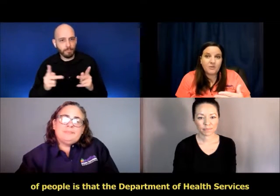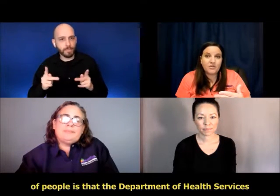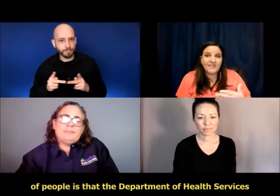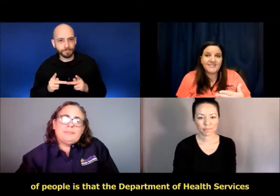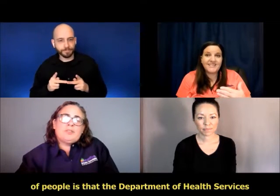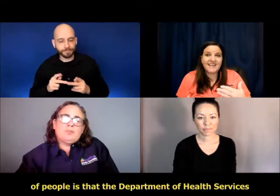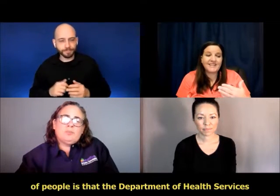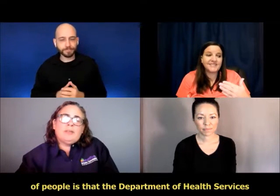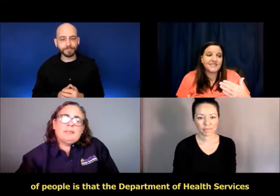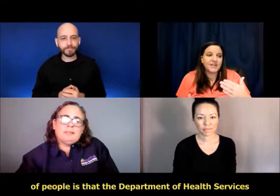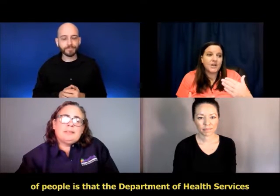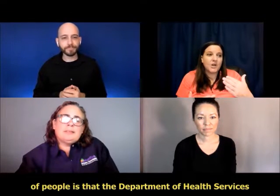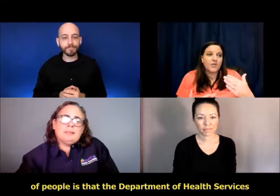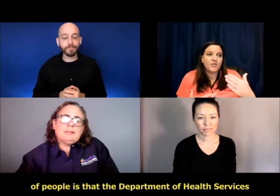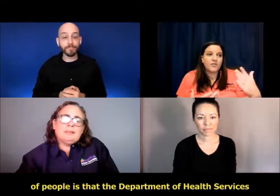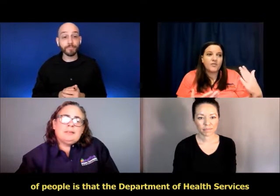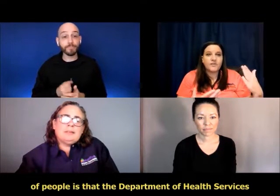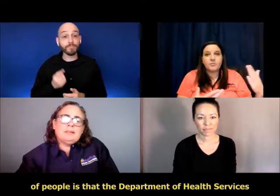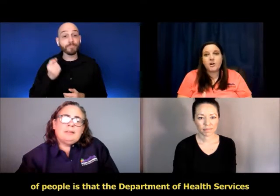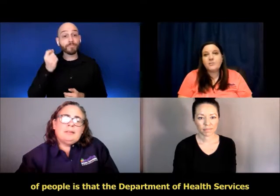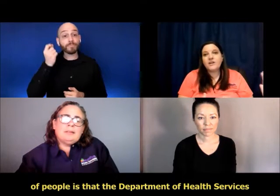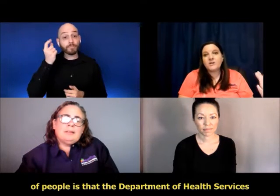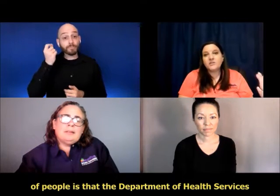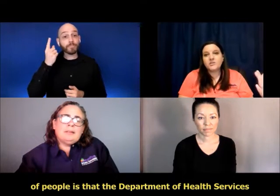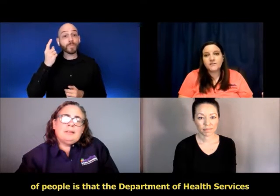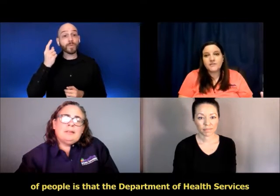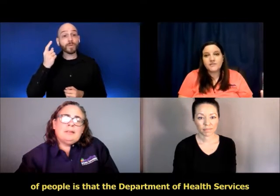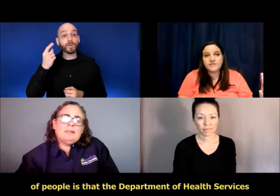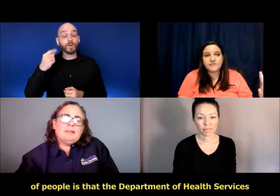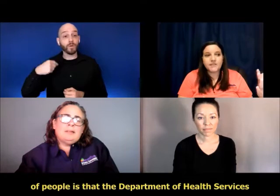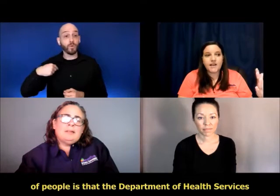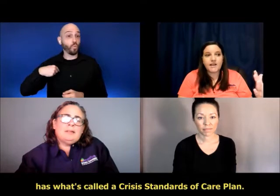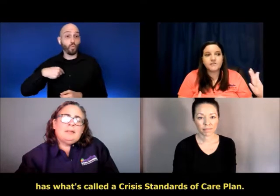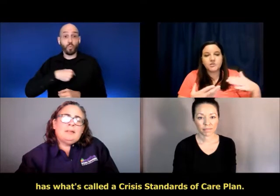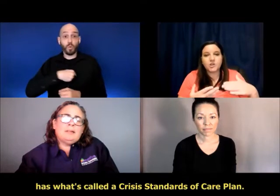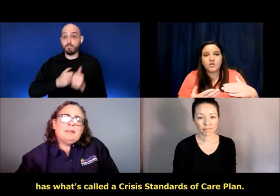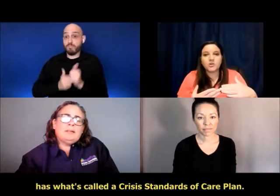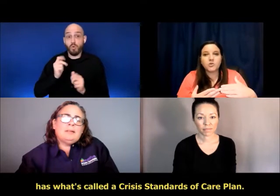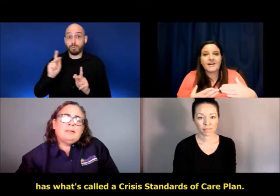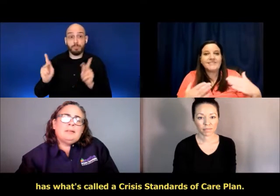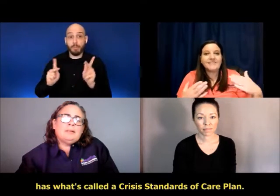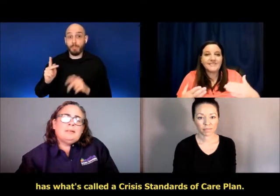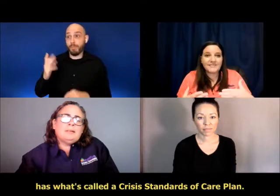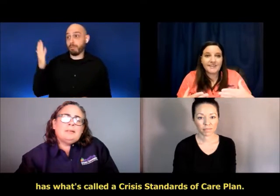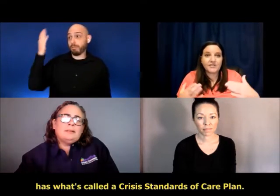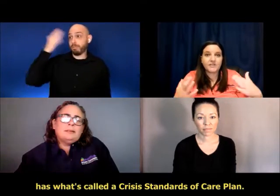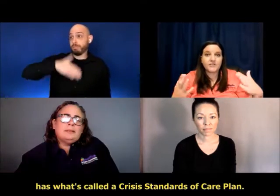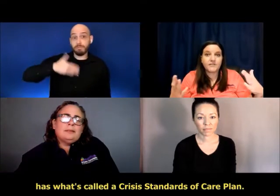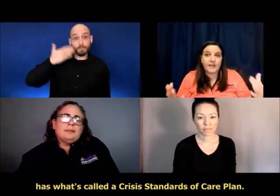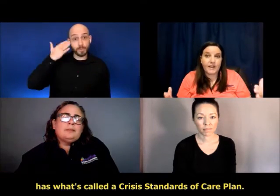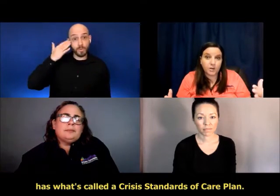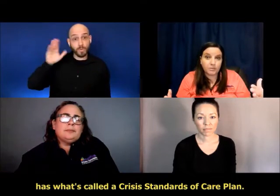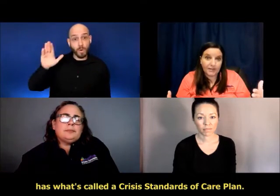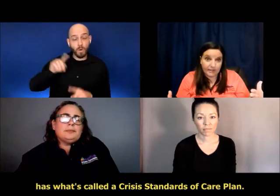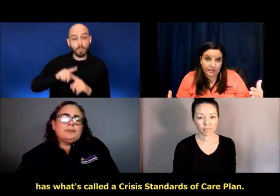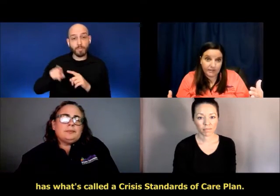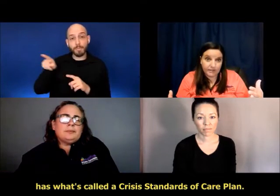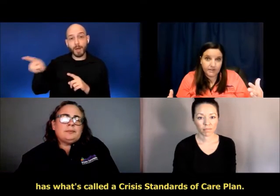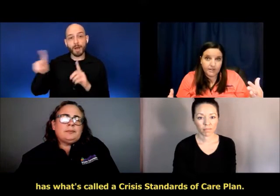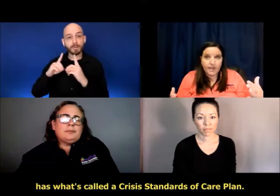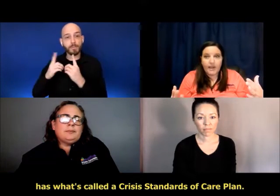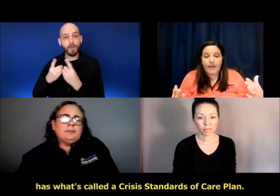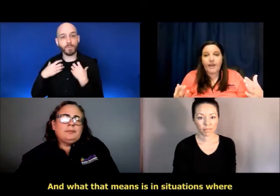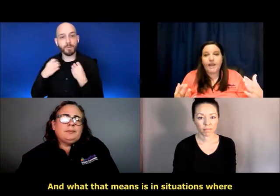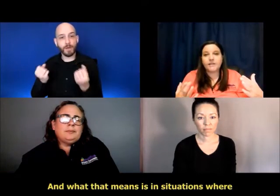lot of people is that the department of health services has what's called a crisis standards of care plan.